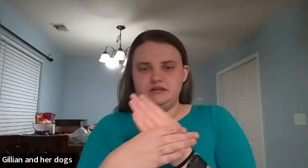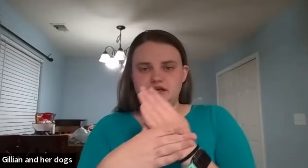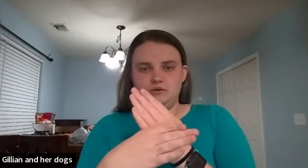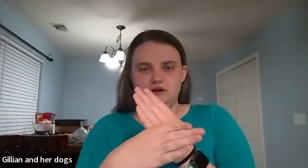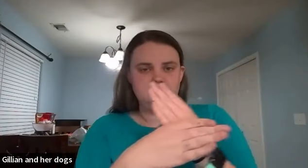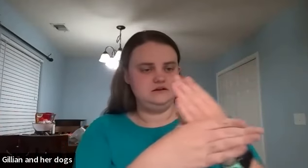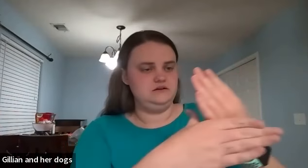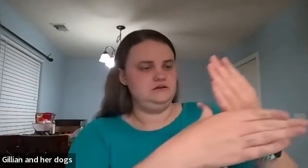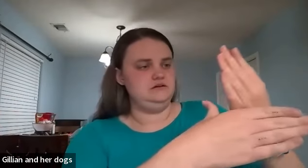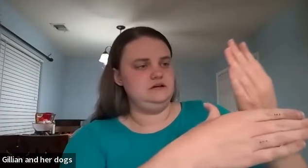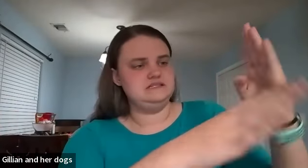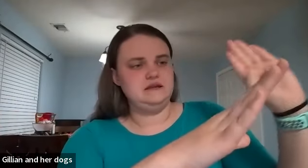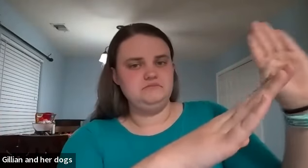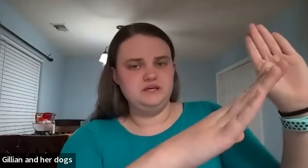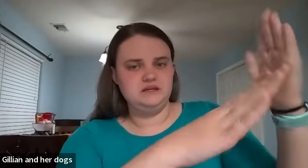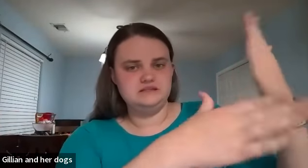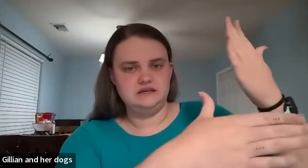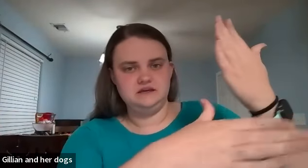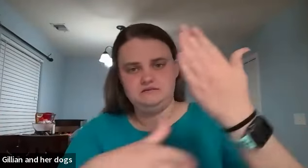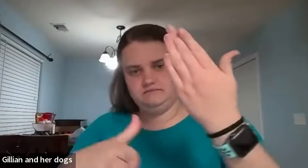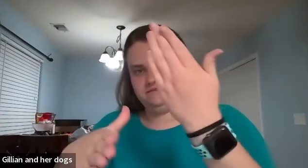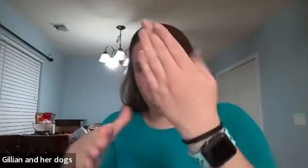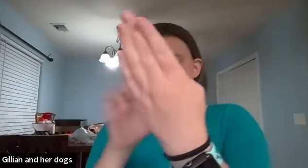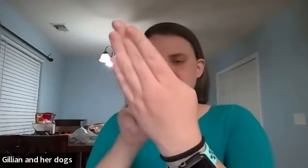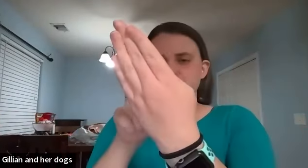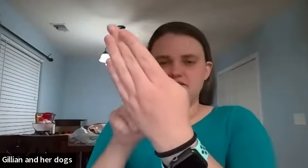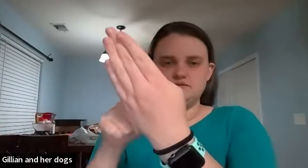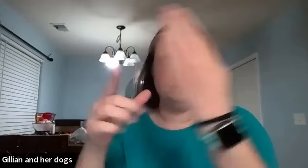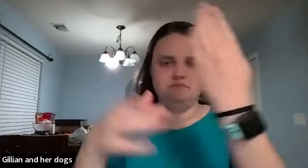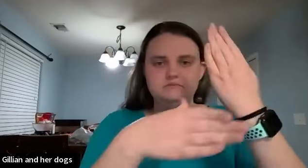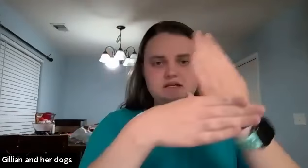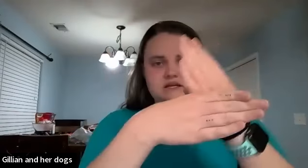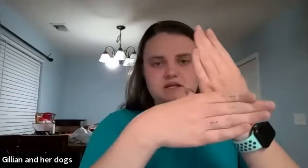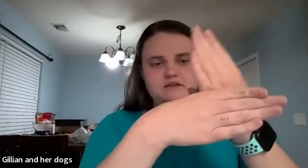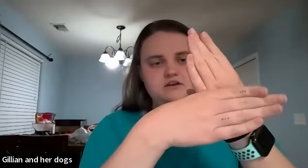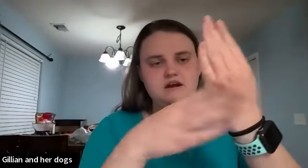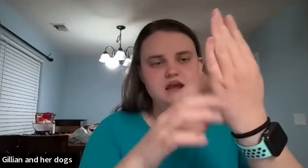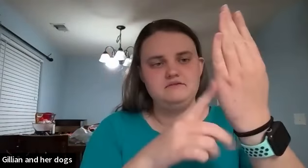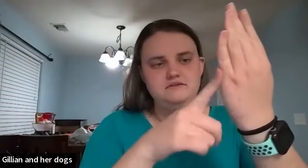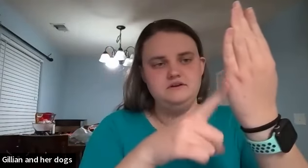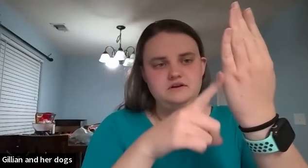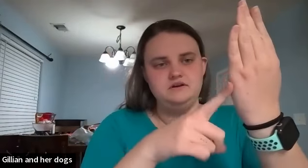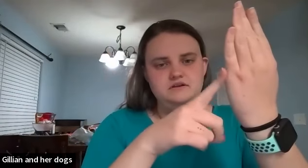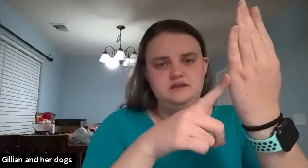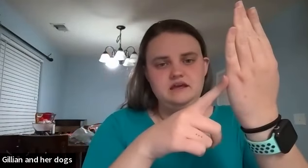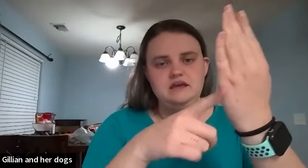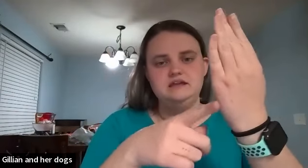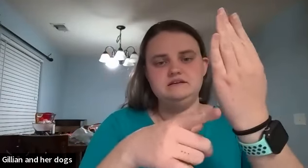be annoy it's like a b it's like i tend to make this one a b but and then you're going to have the end